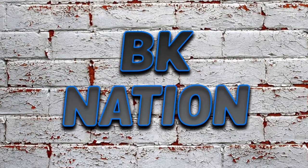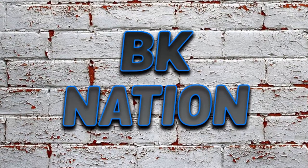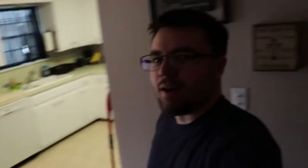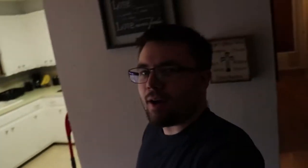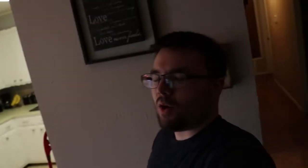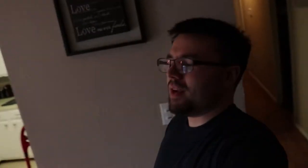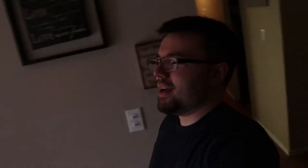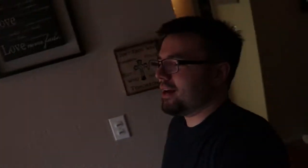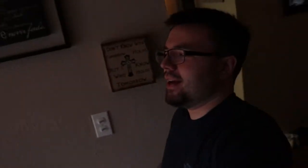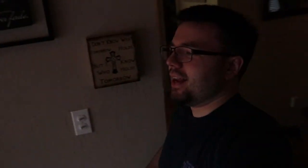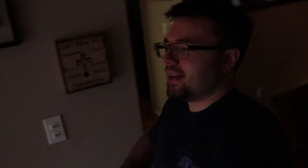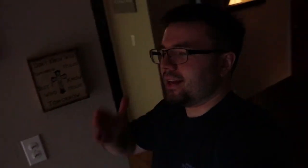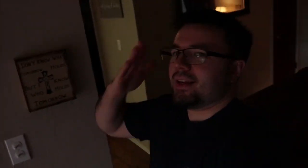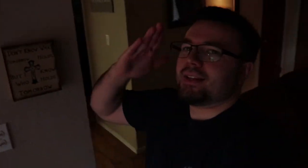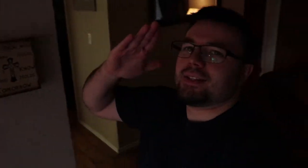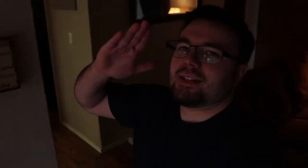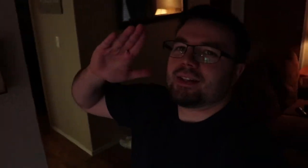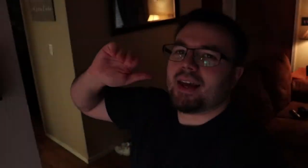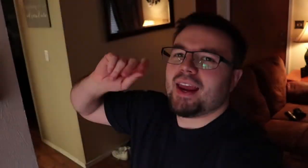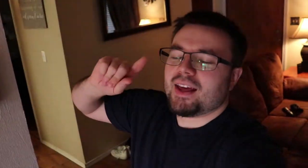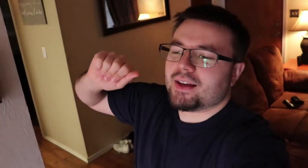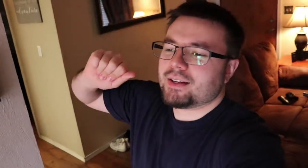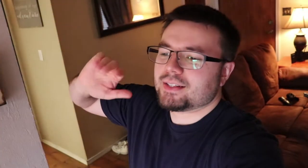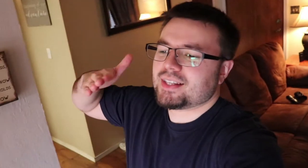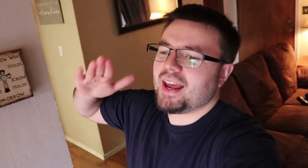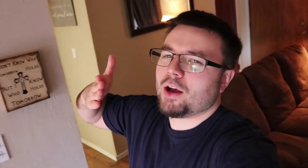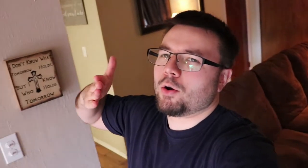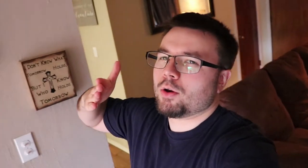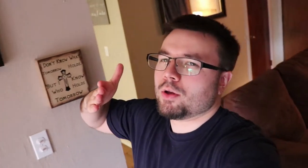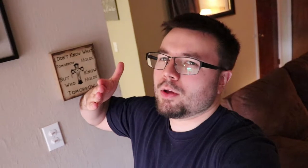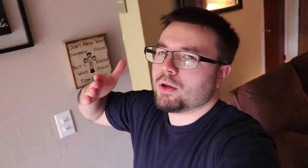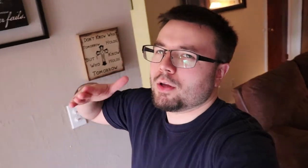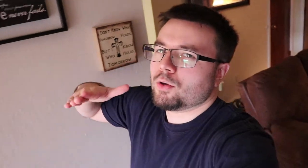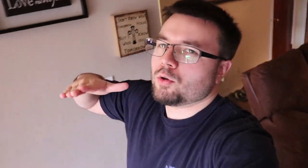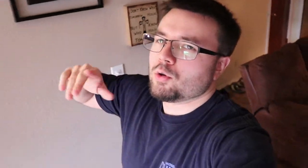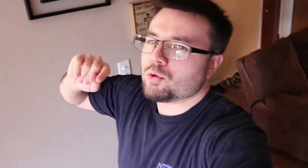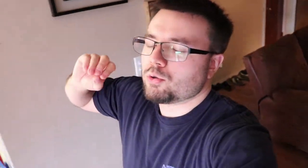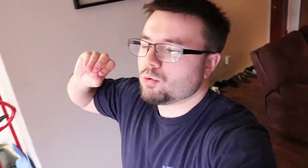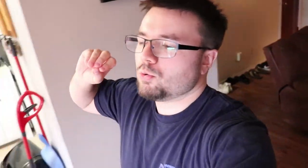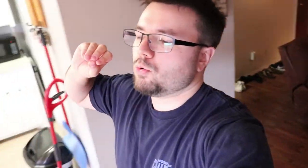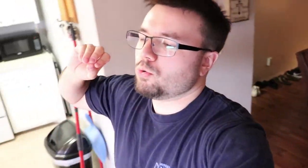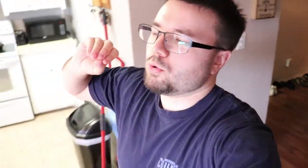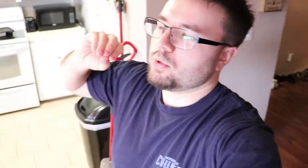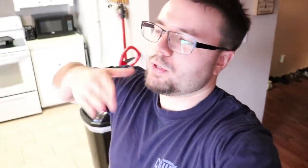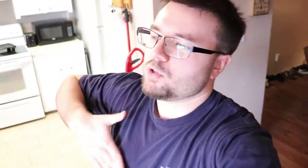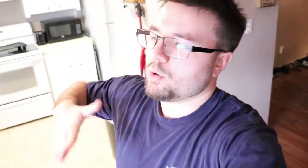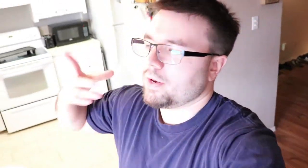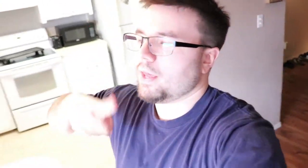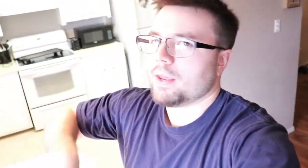We headed to Ada to town to enjoy the day